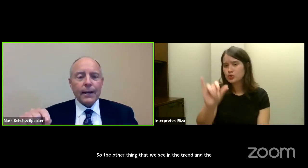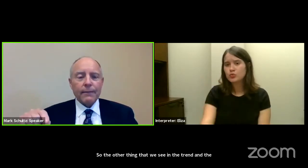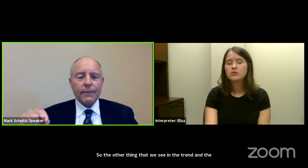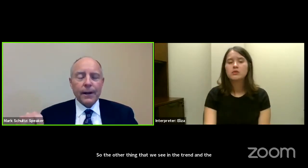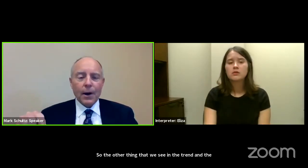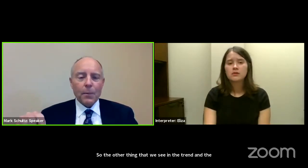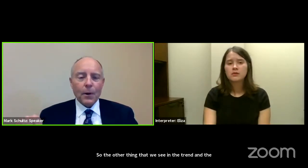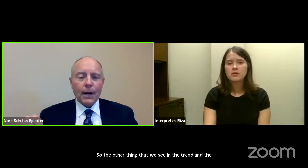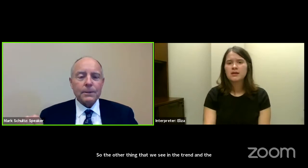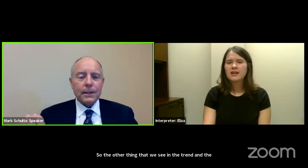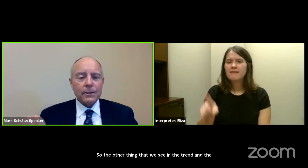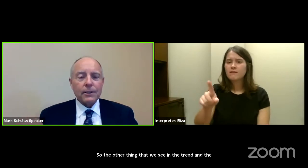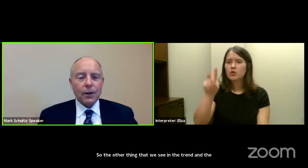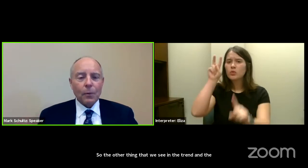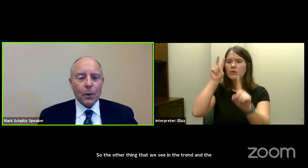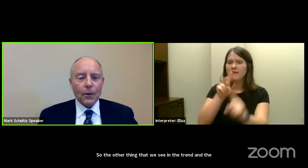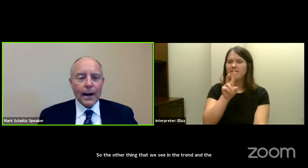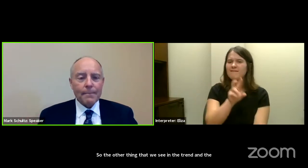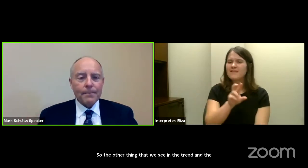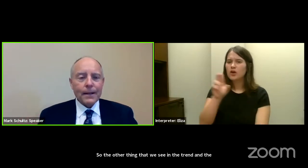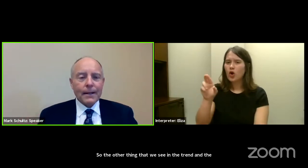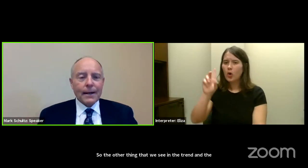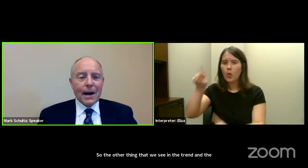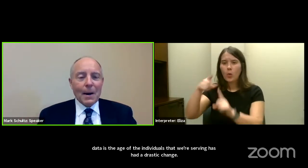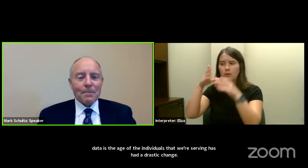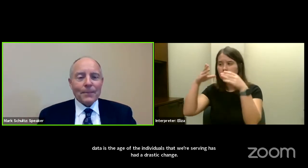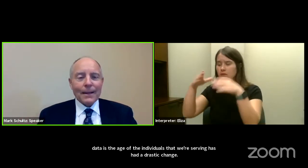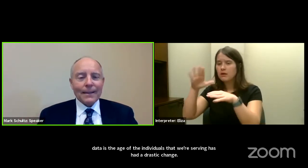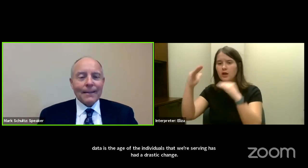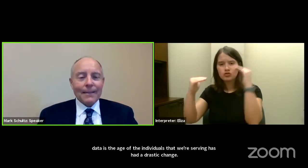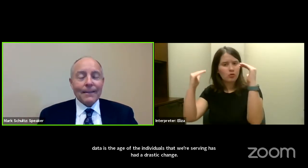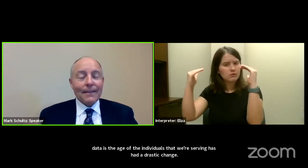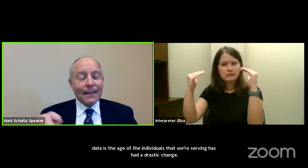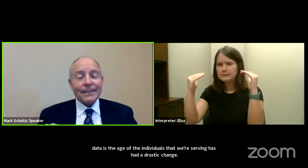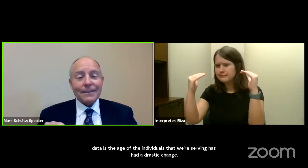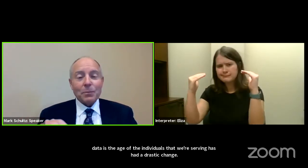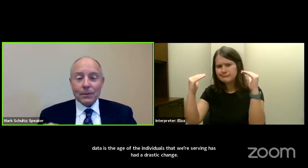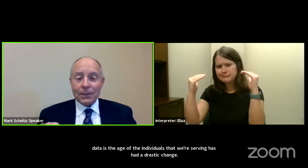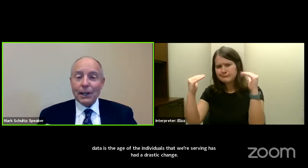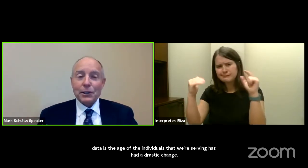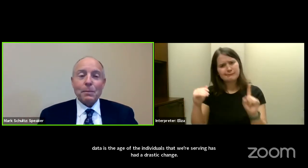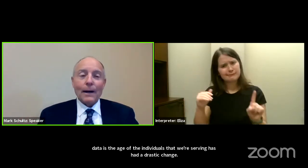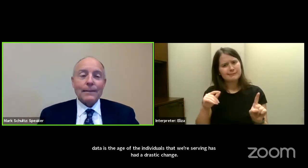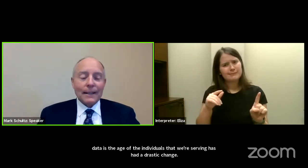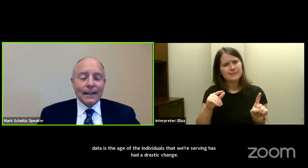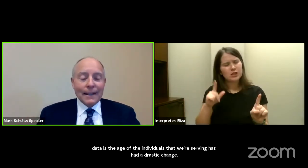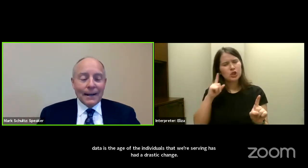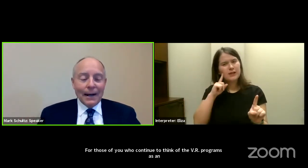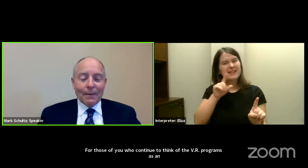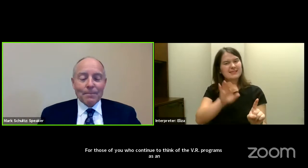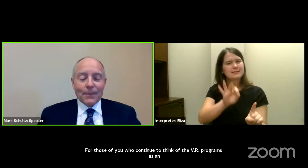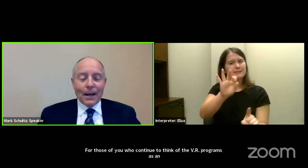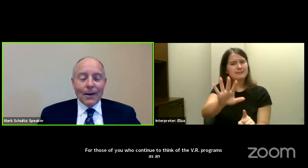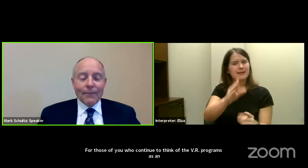continue to think of the VR programs as an adult program, this will change your mind.